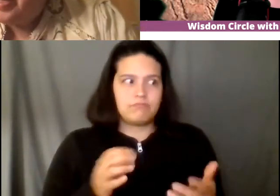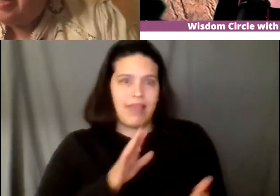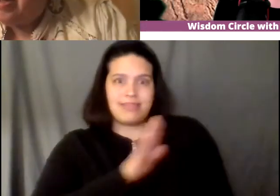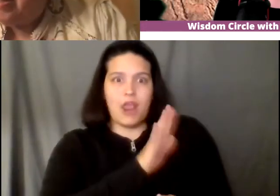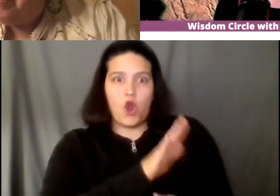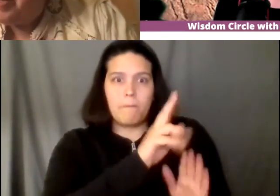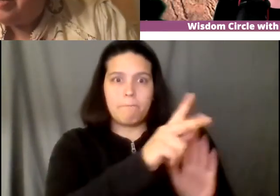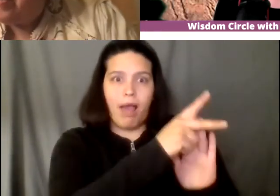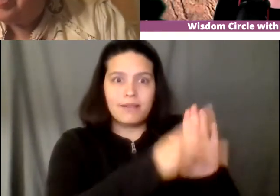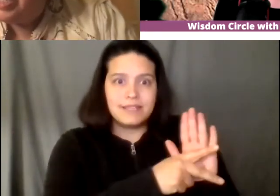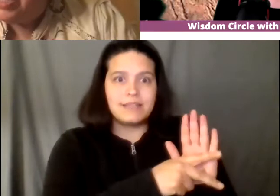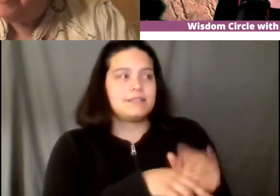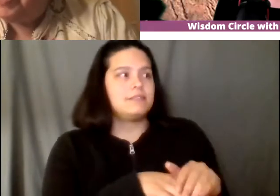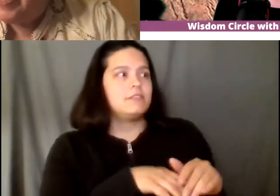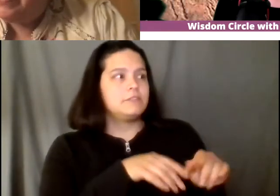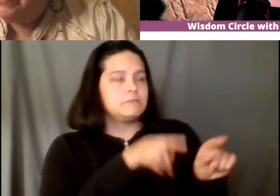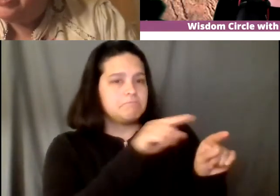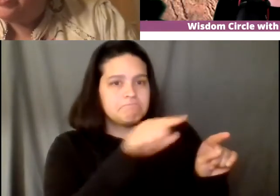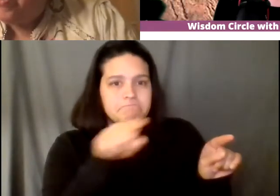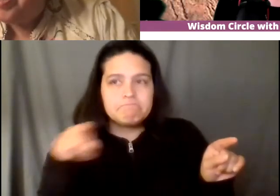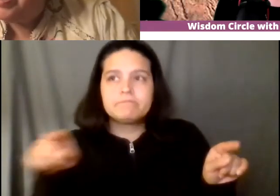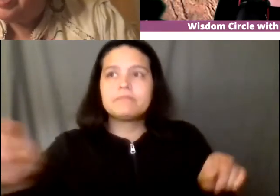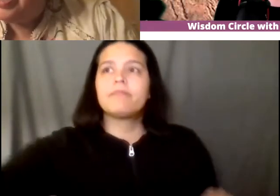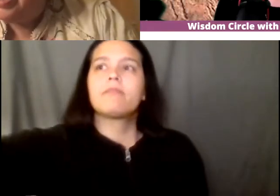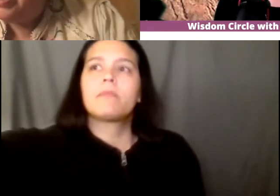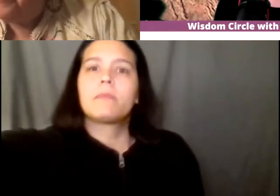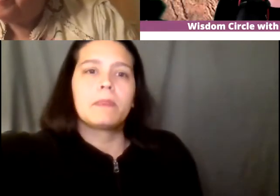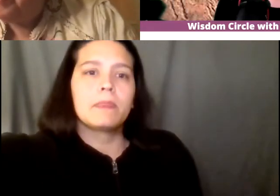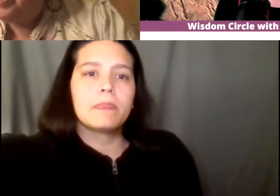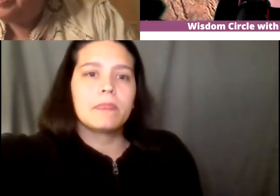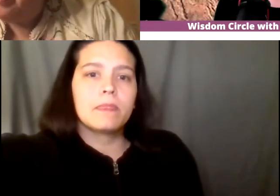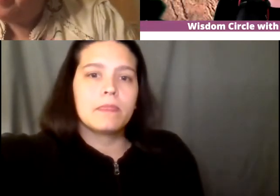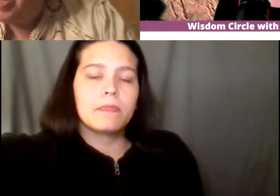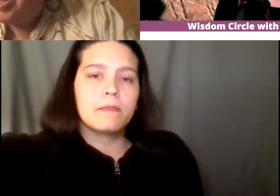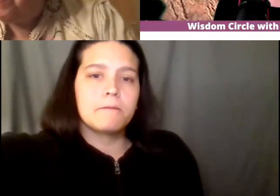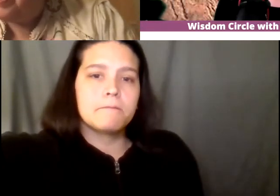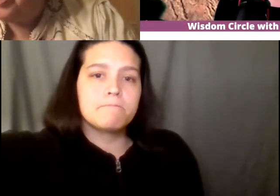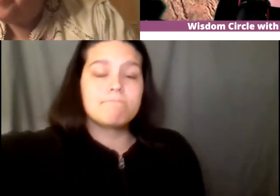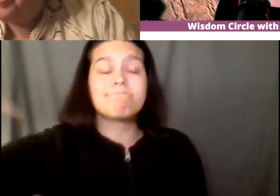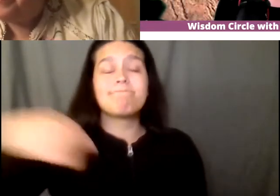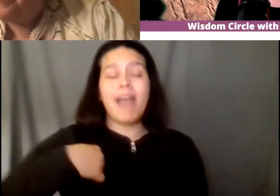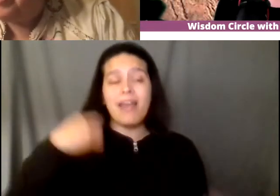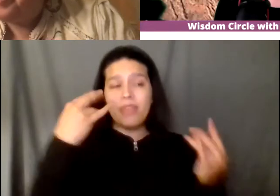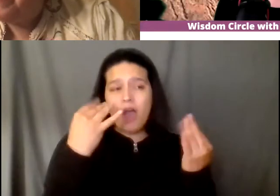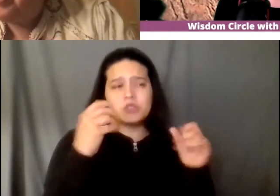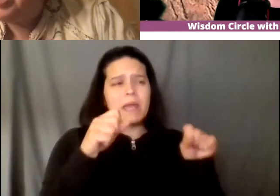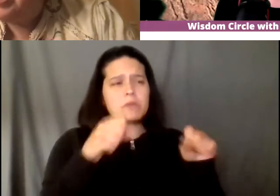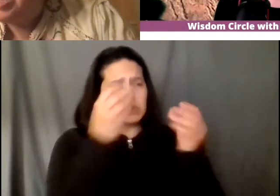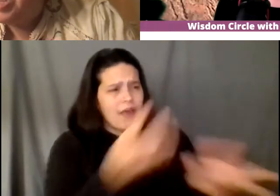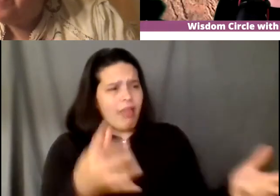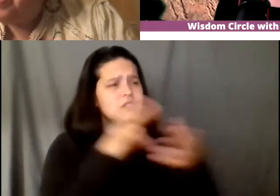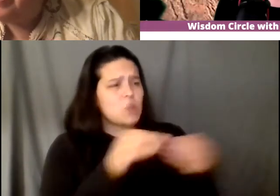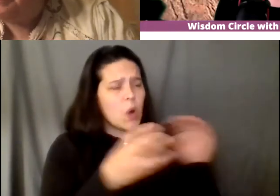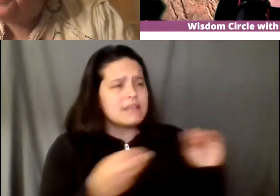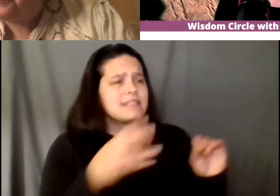um in order to amplify these stories and and tell it from a particular way but i'll tell you one of the first very first things